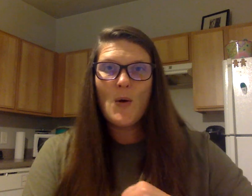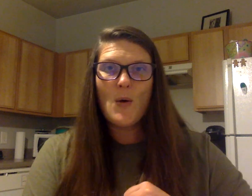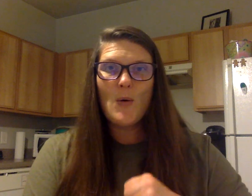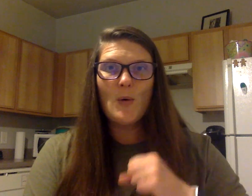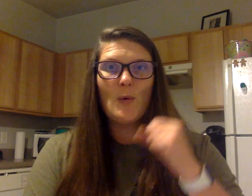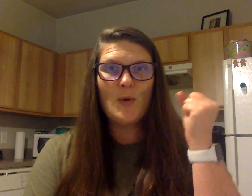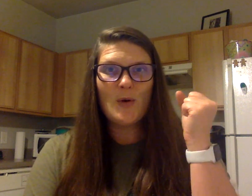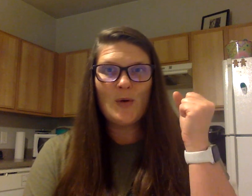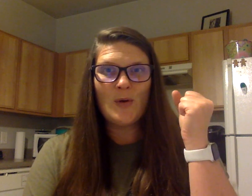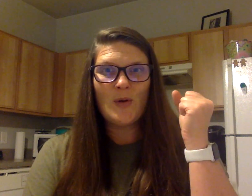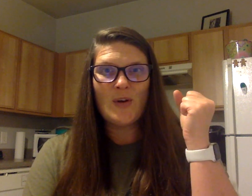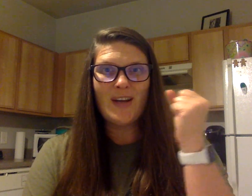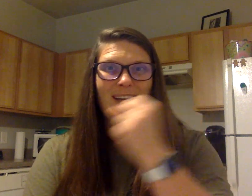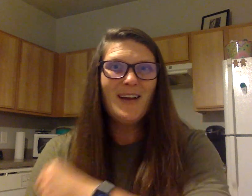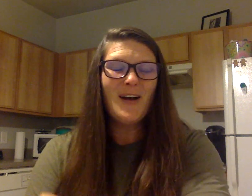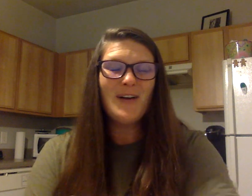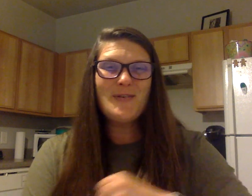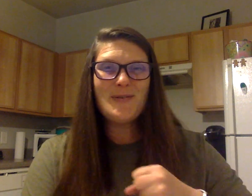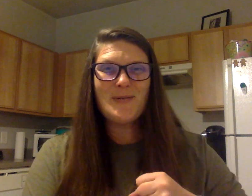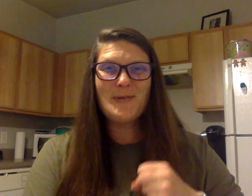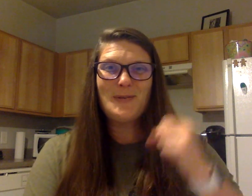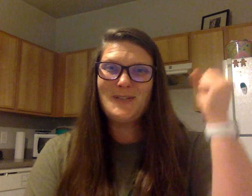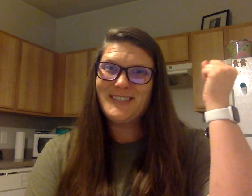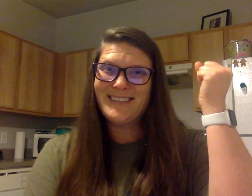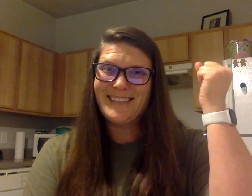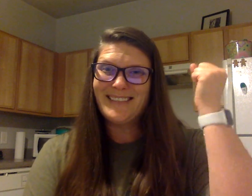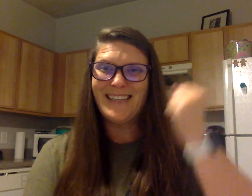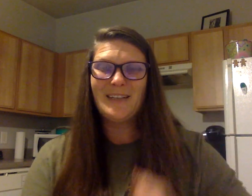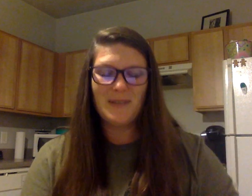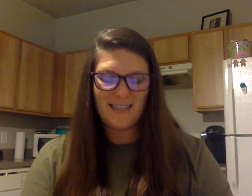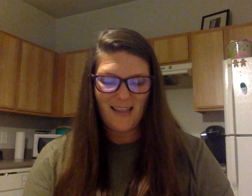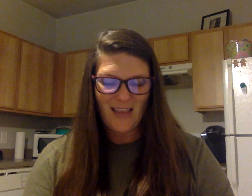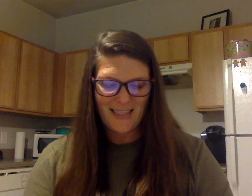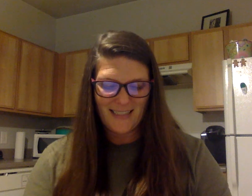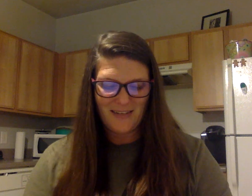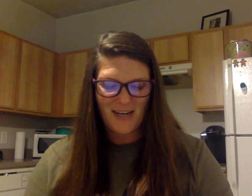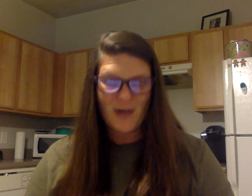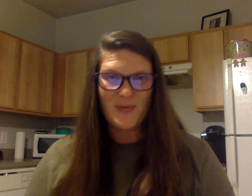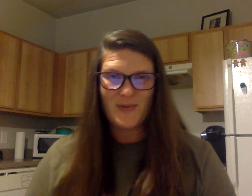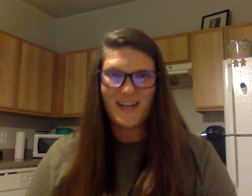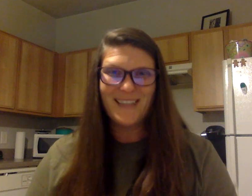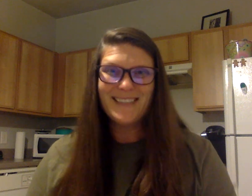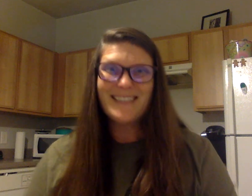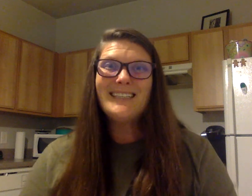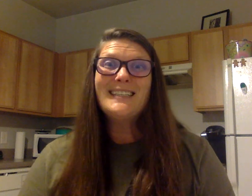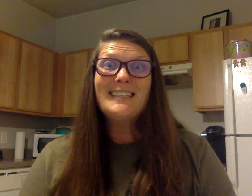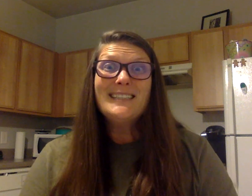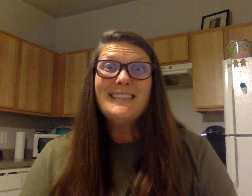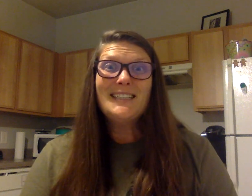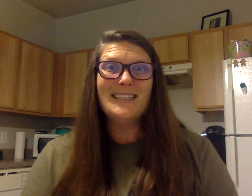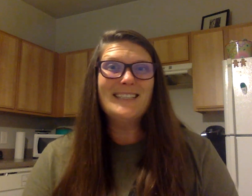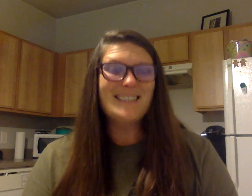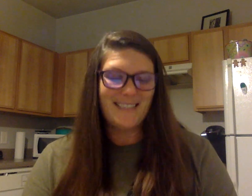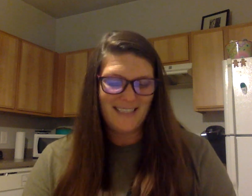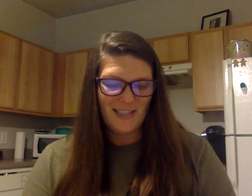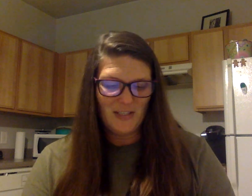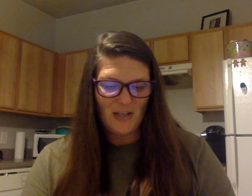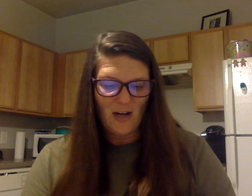Own. Own. What's the last sound in own? Mm. Good job.